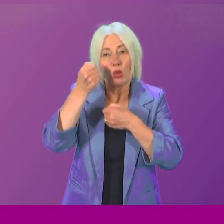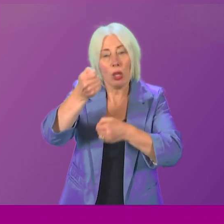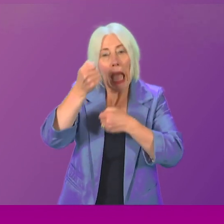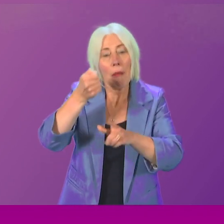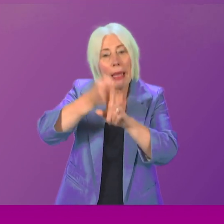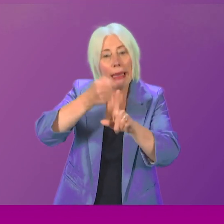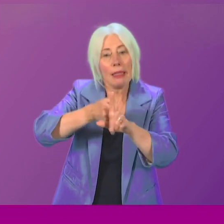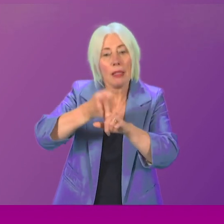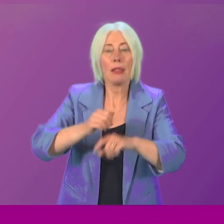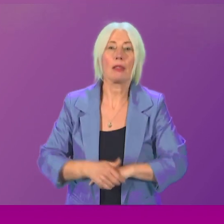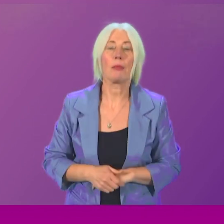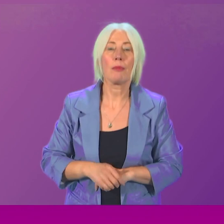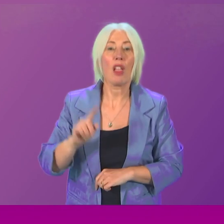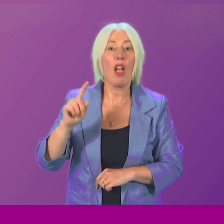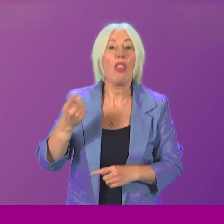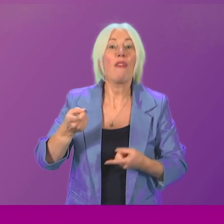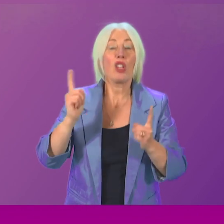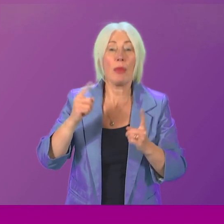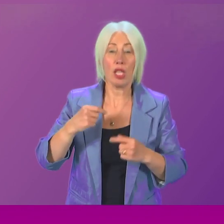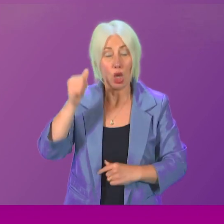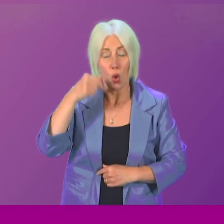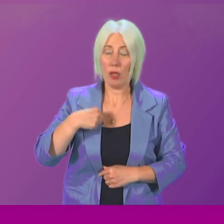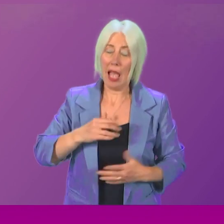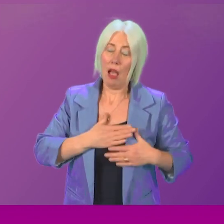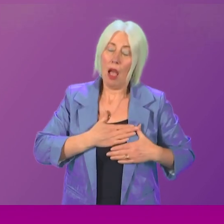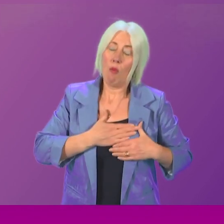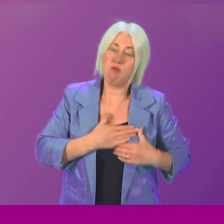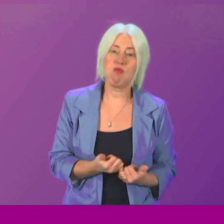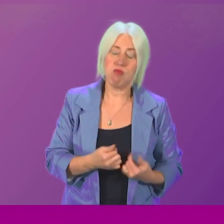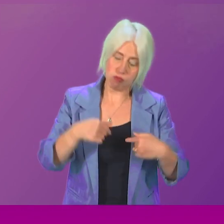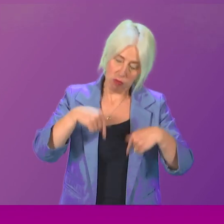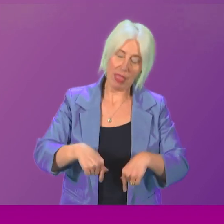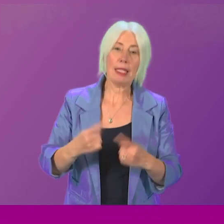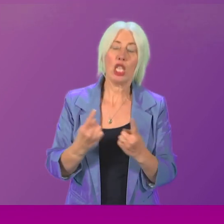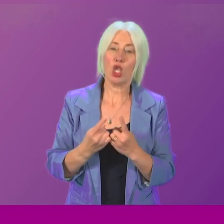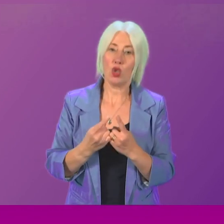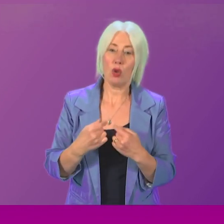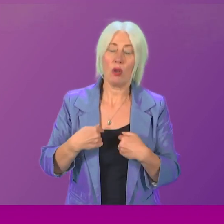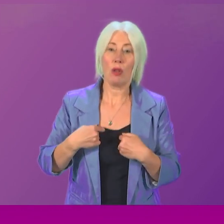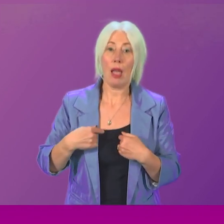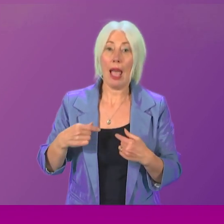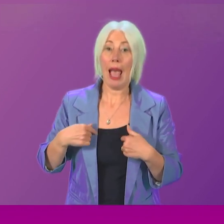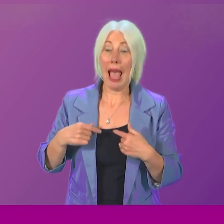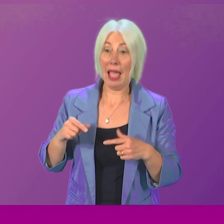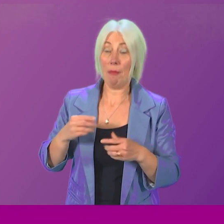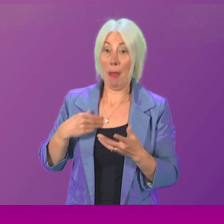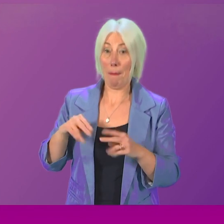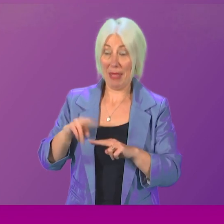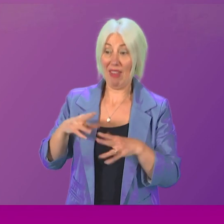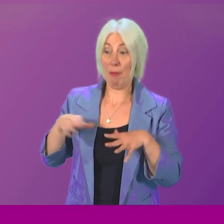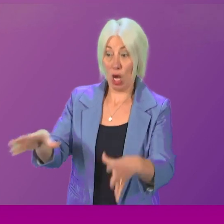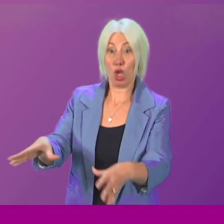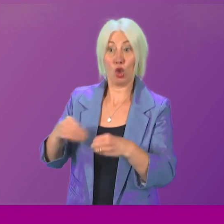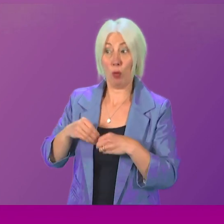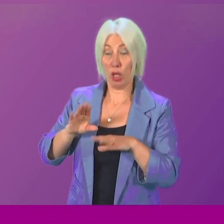The First Minister will be aware that I am as passionate as anyone about these issues. As an adoptive parent I cannot imagine going